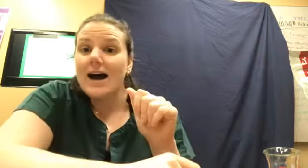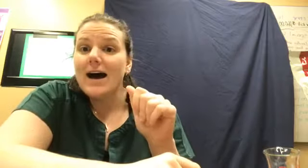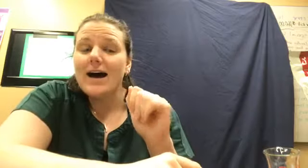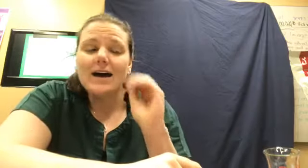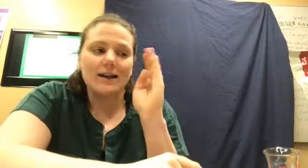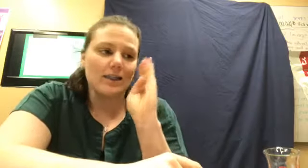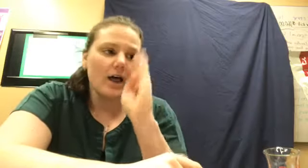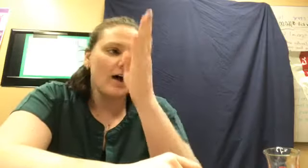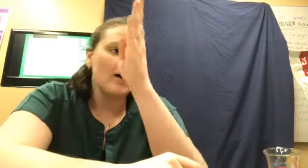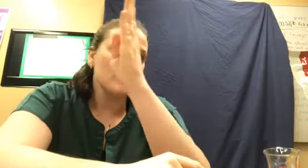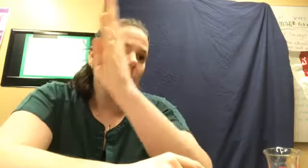Hello!